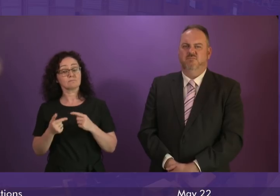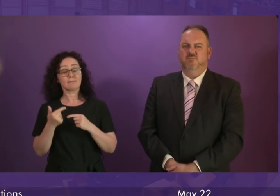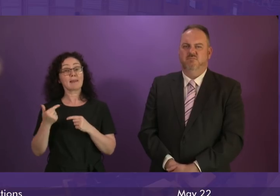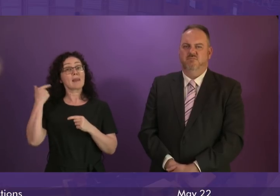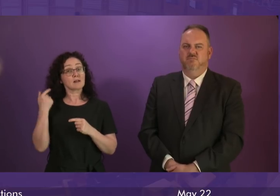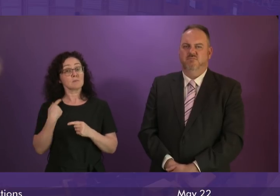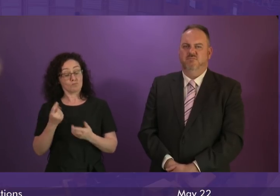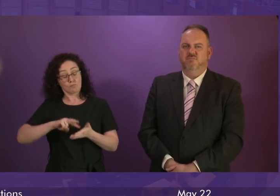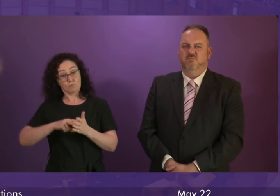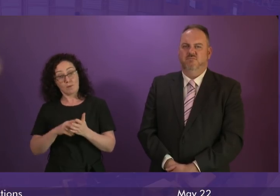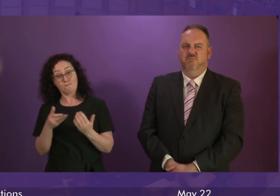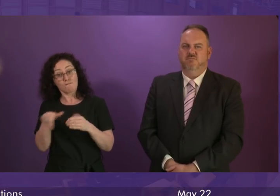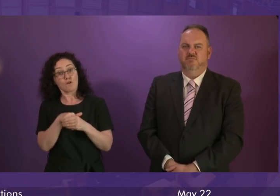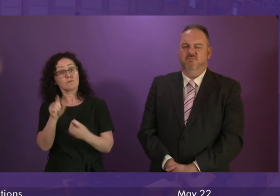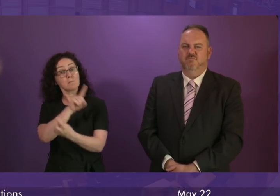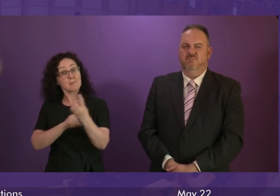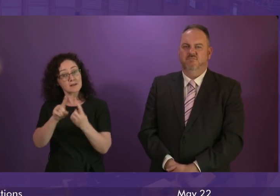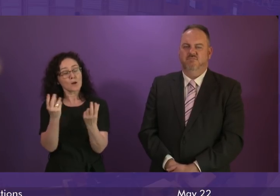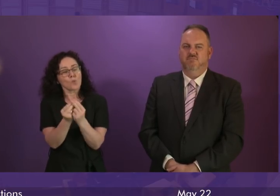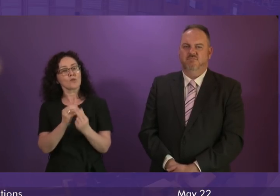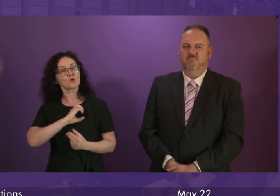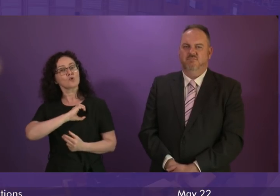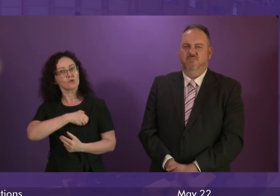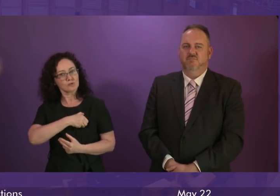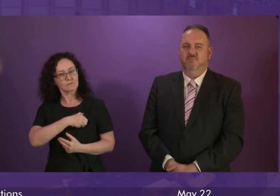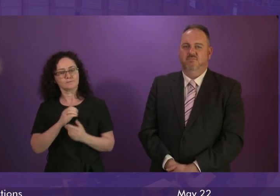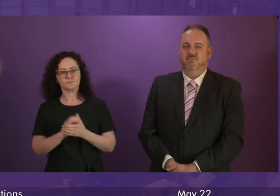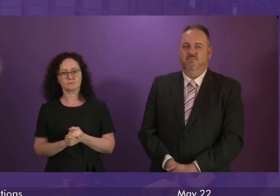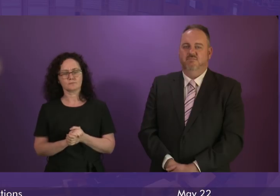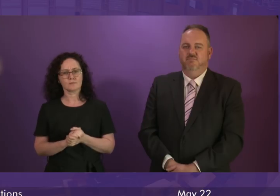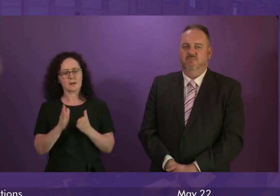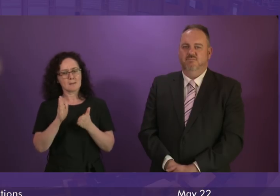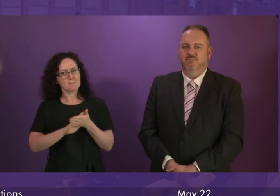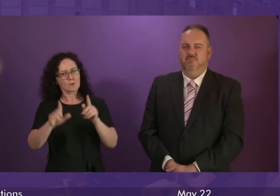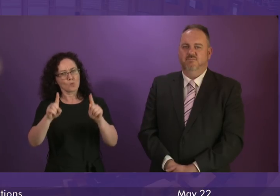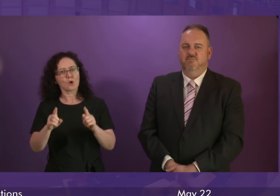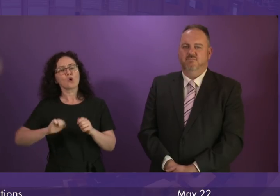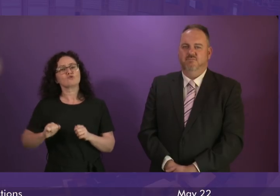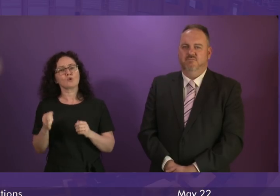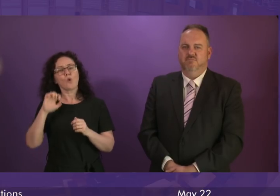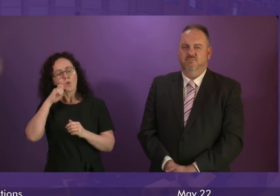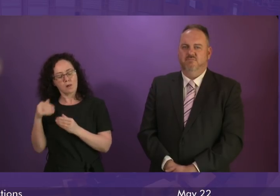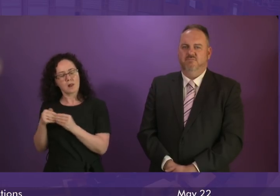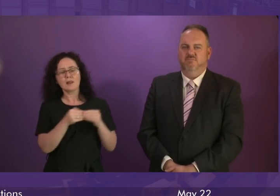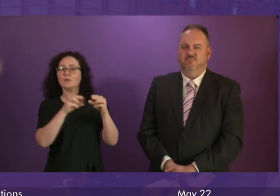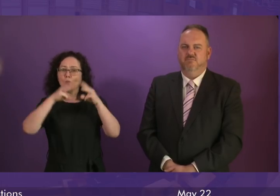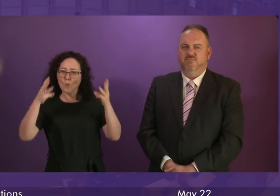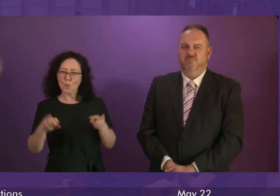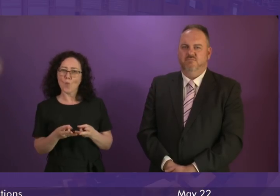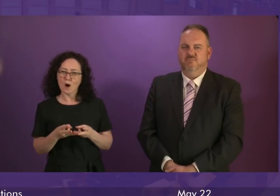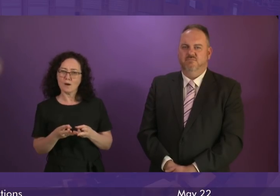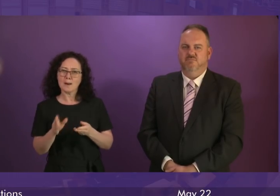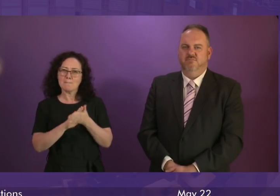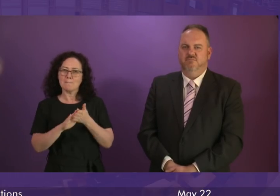to work with them to make sure that as Scotland leads the world in the transition to a carbon zero future, then